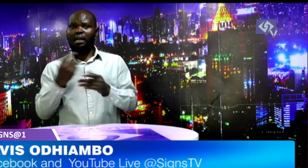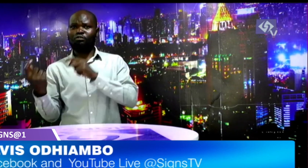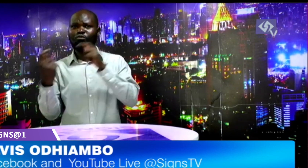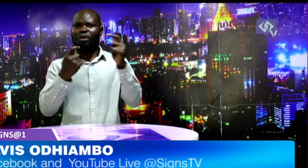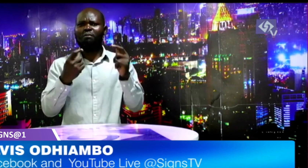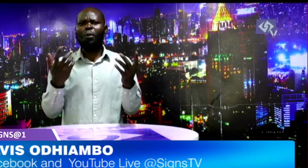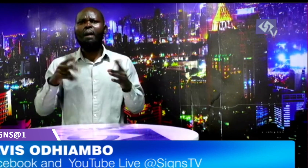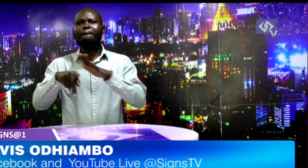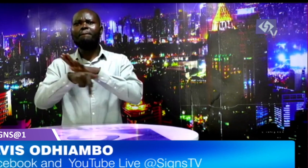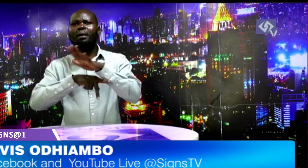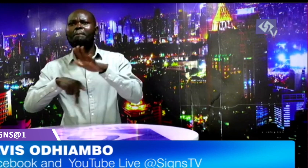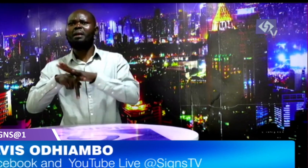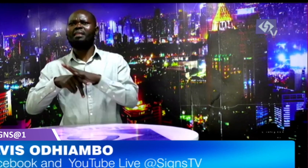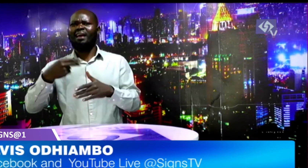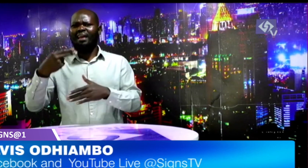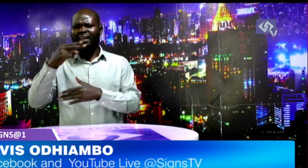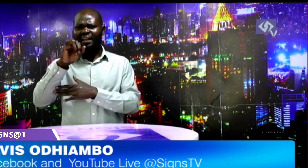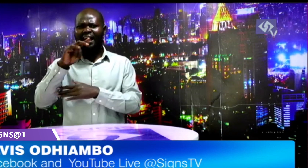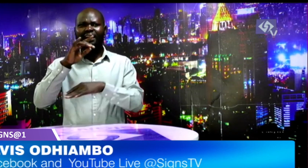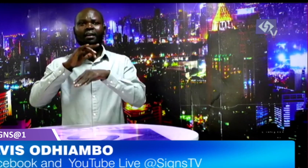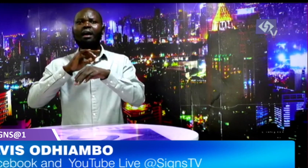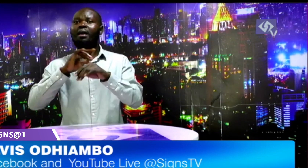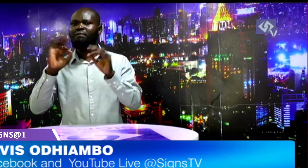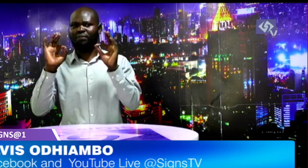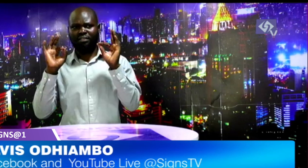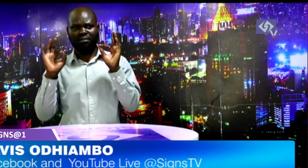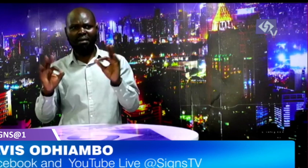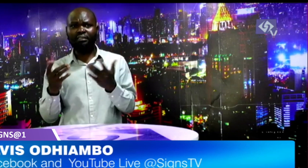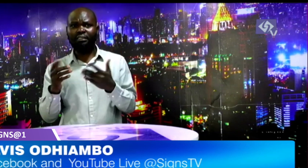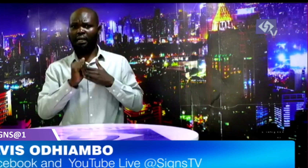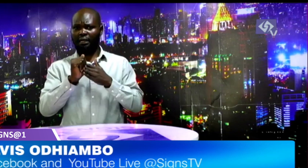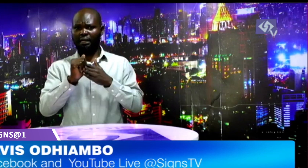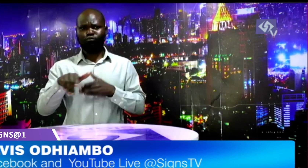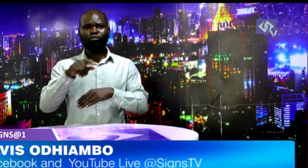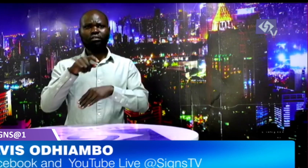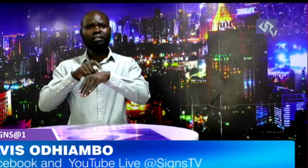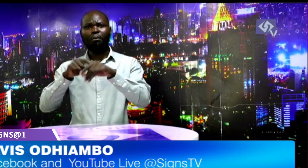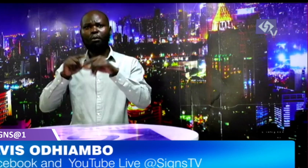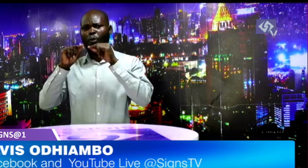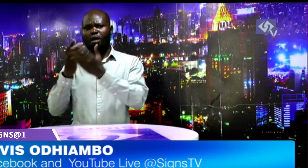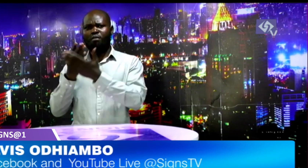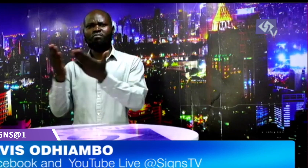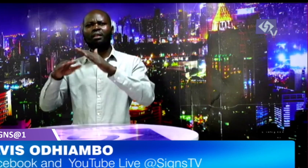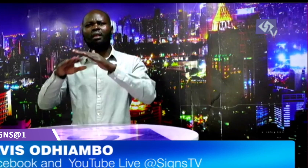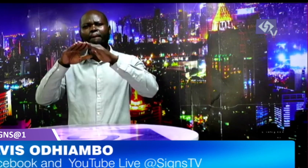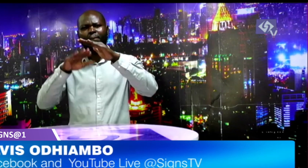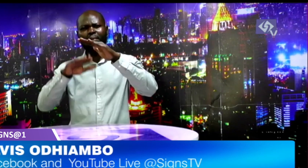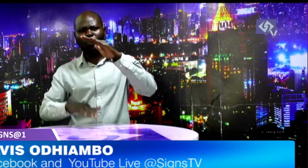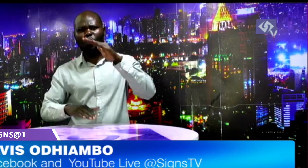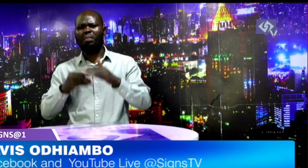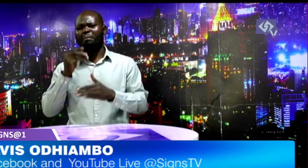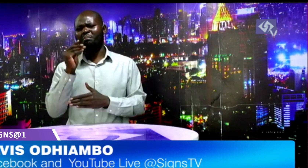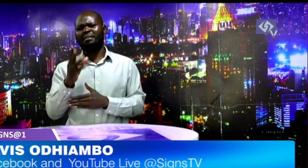he asserted that no nation is beyond reconstruction and transformation as it primarily